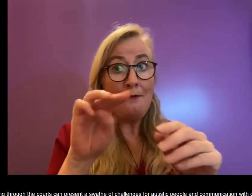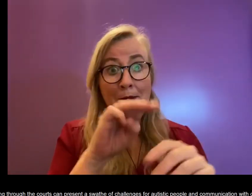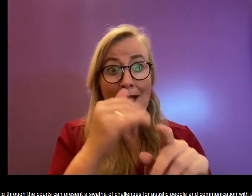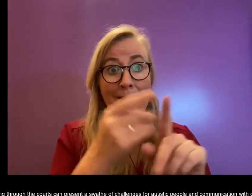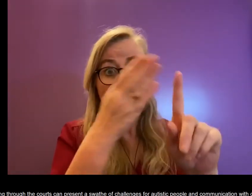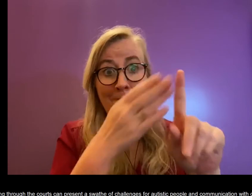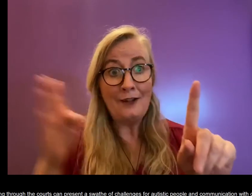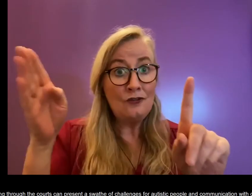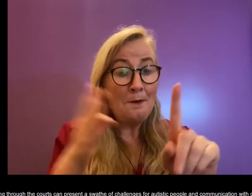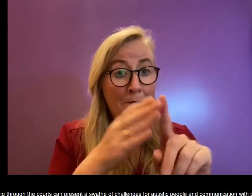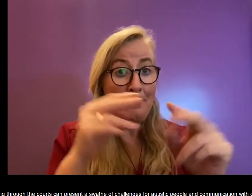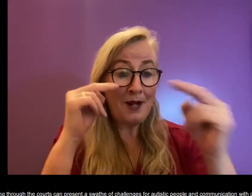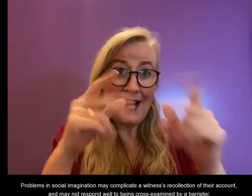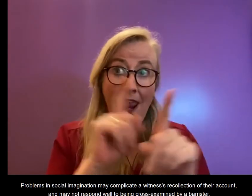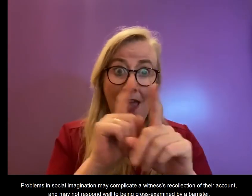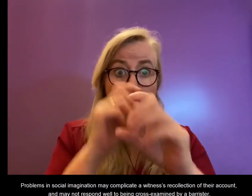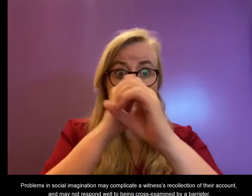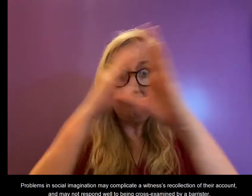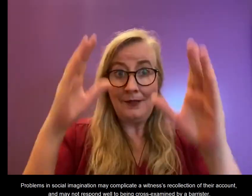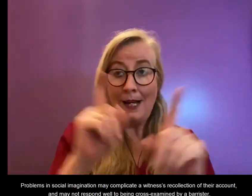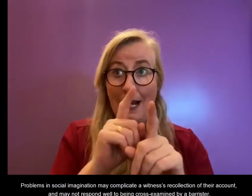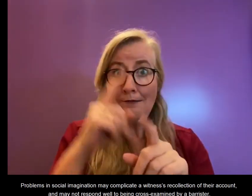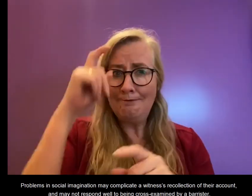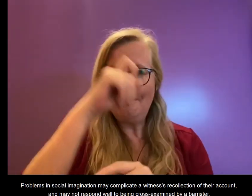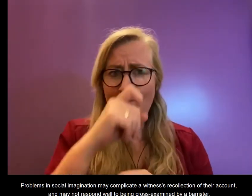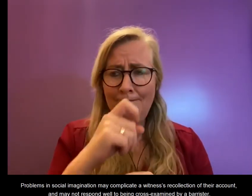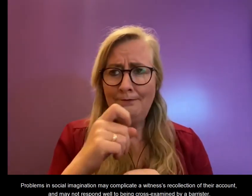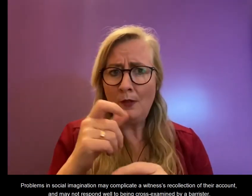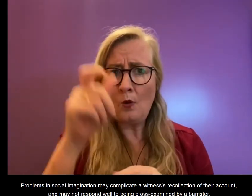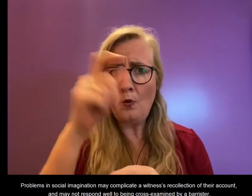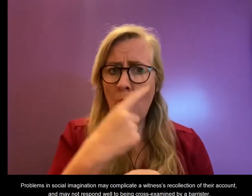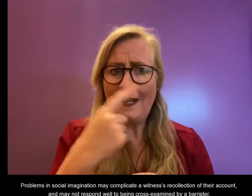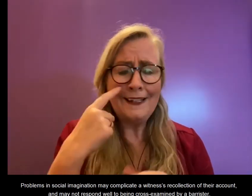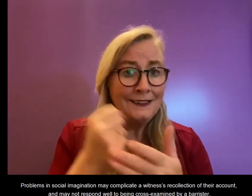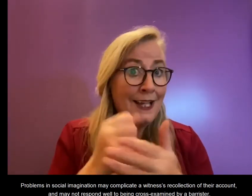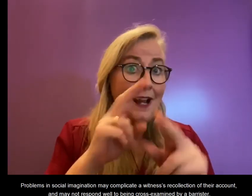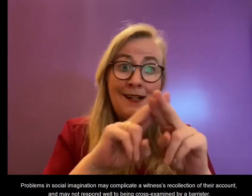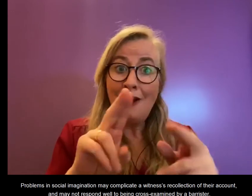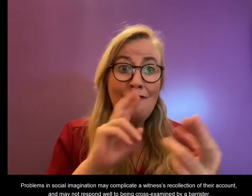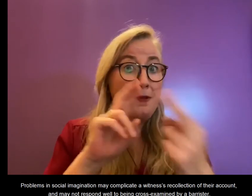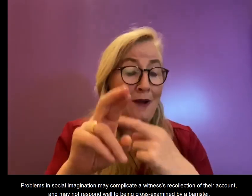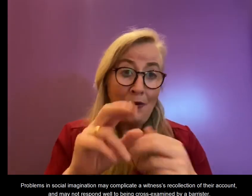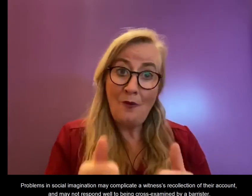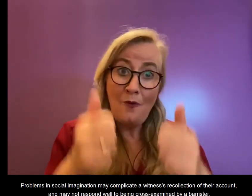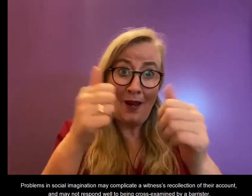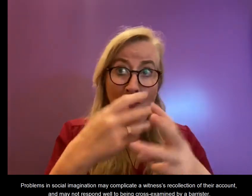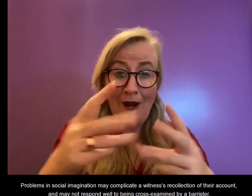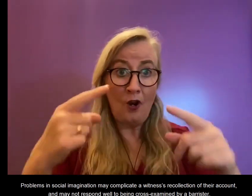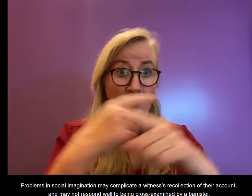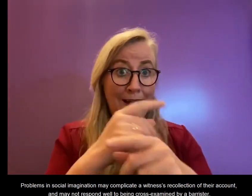interaction with others. Problems in social imagination may complicate a witness's recollection of their account and they may not respond well to being cross-examined